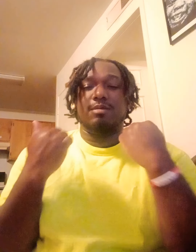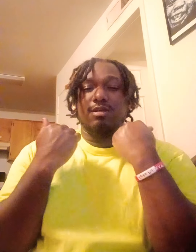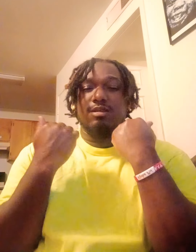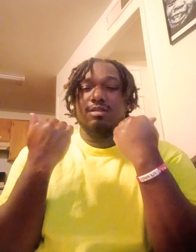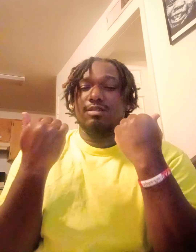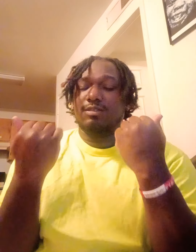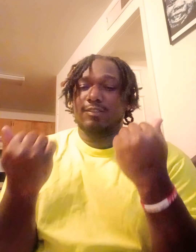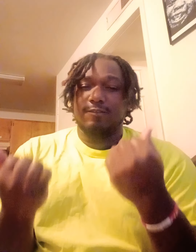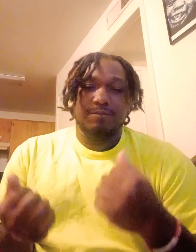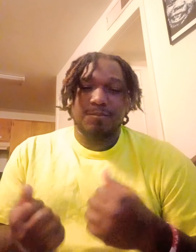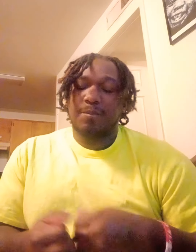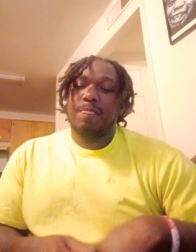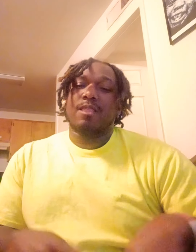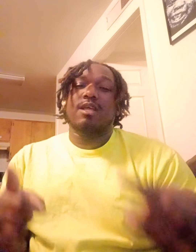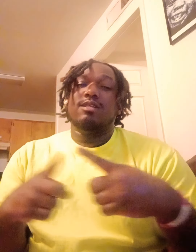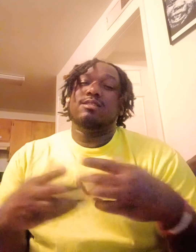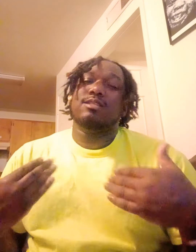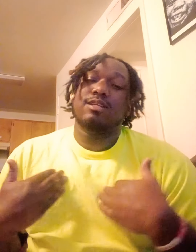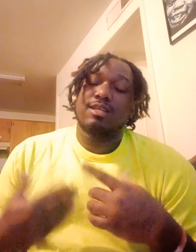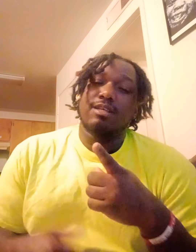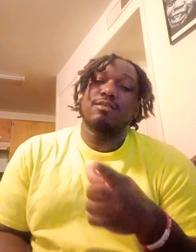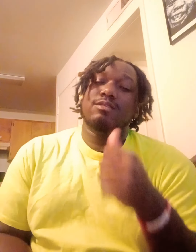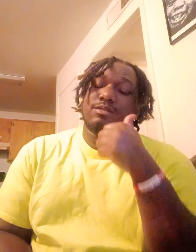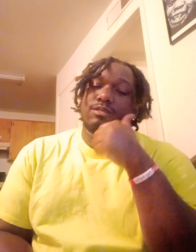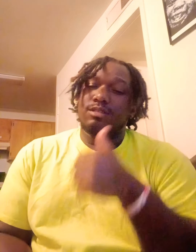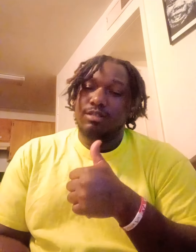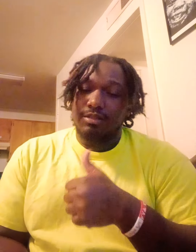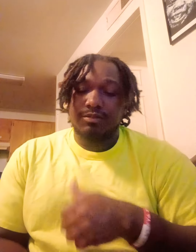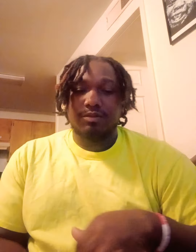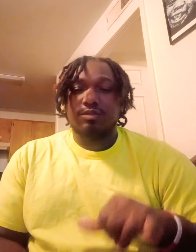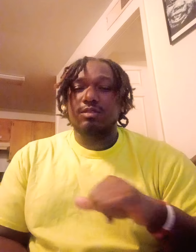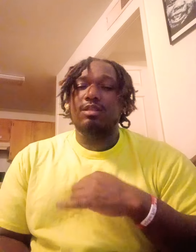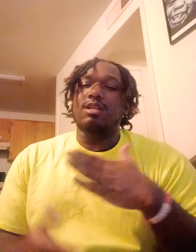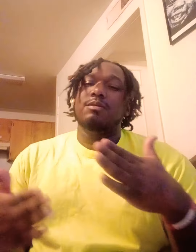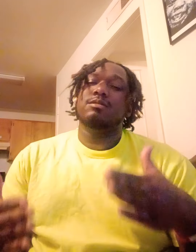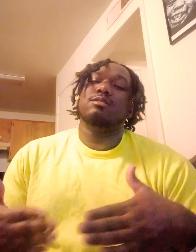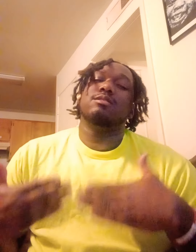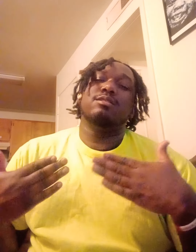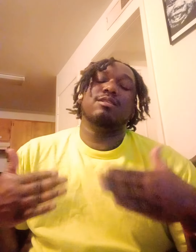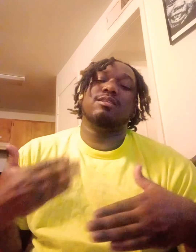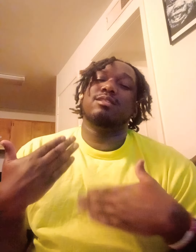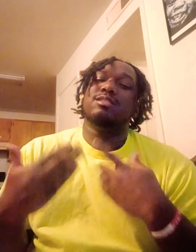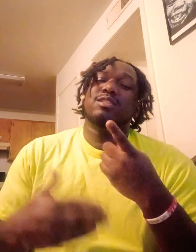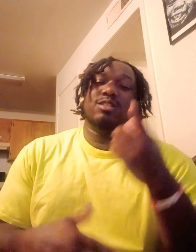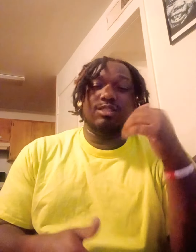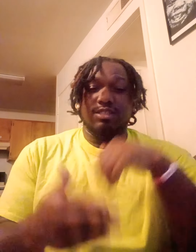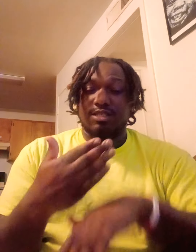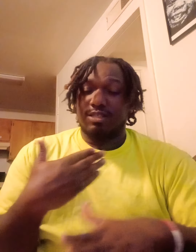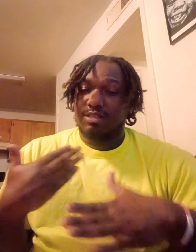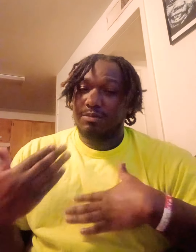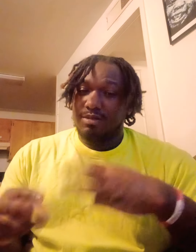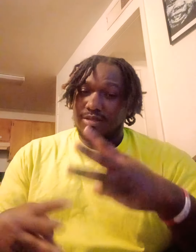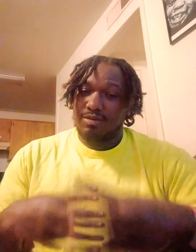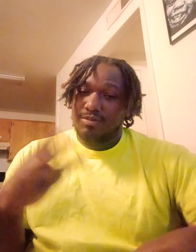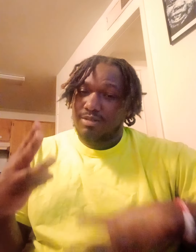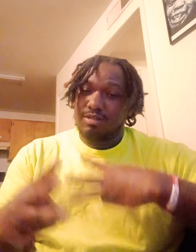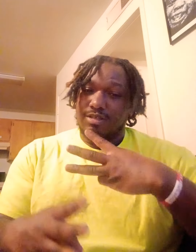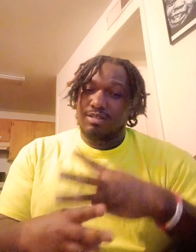mind I'm it to have you girl I'm so glad you're in my world